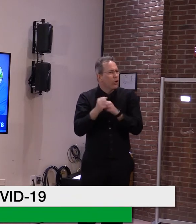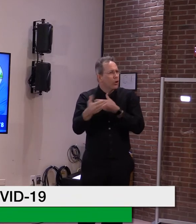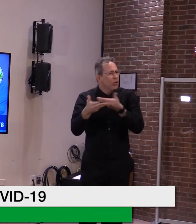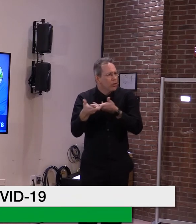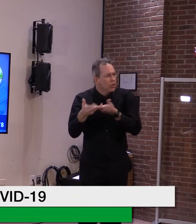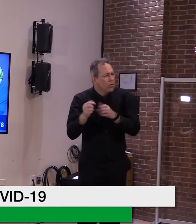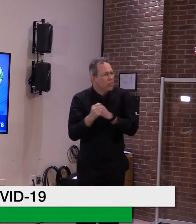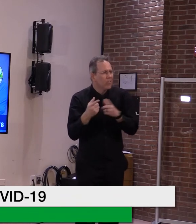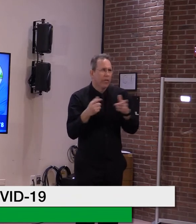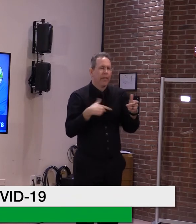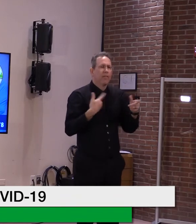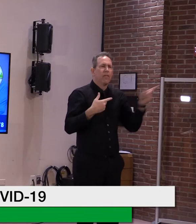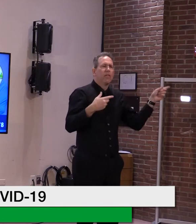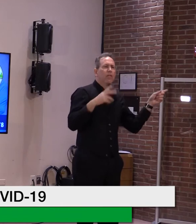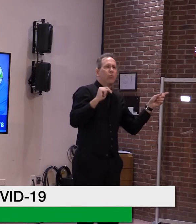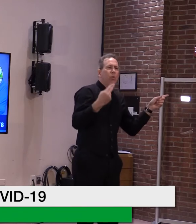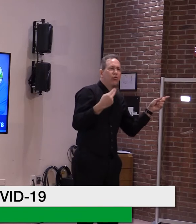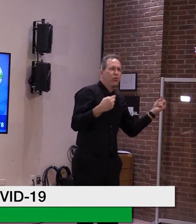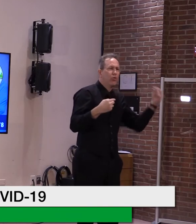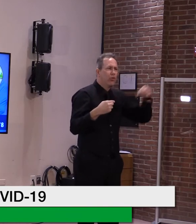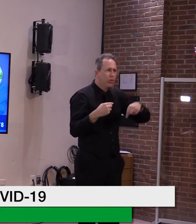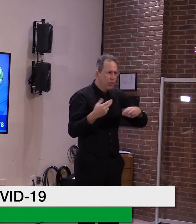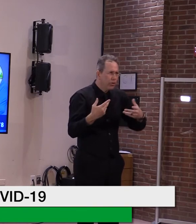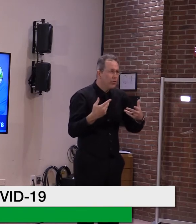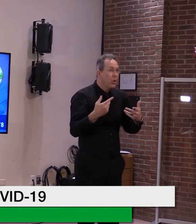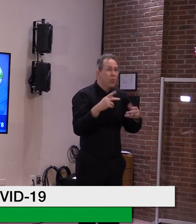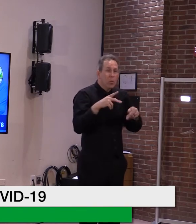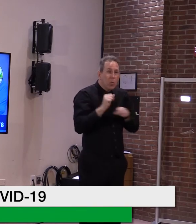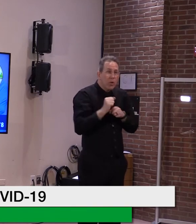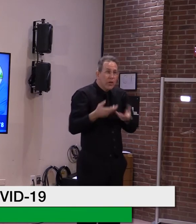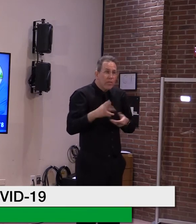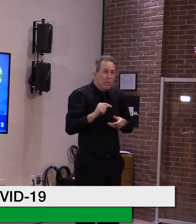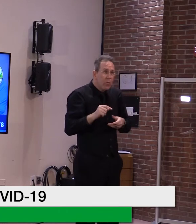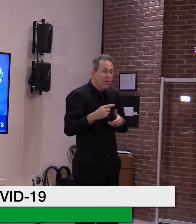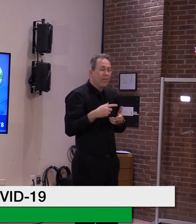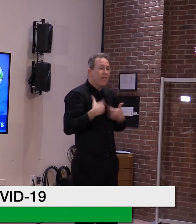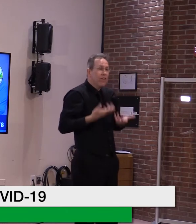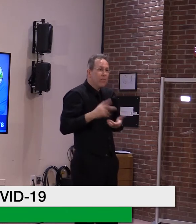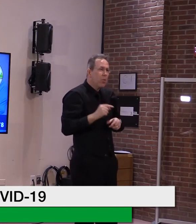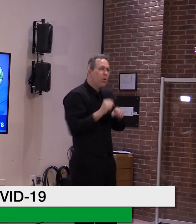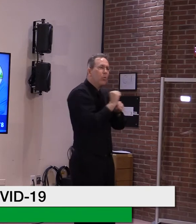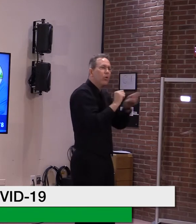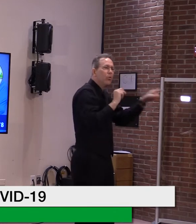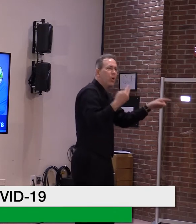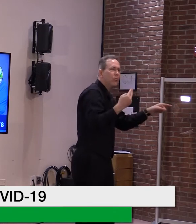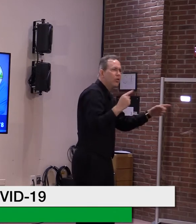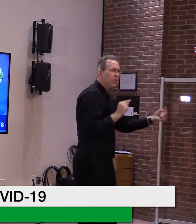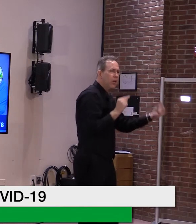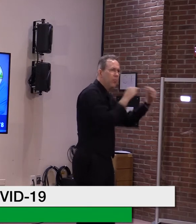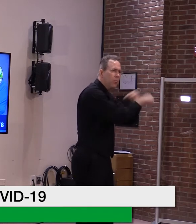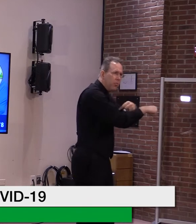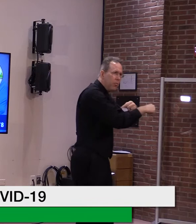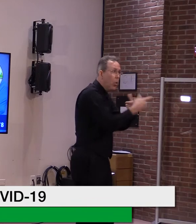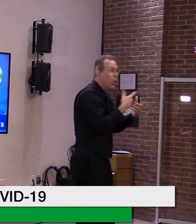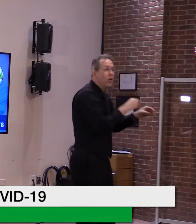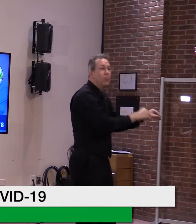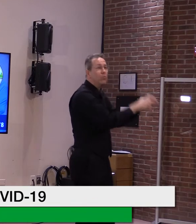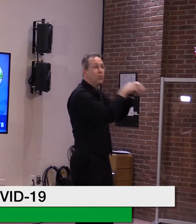and healthcare facilities vaccinated out-of-staters, uh, that were in their workforce,